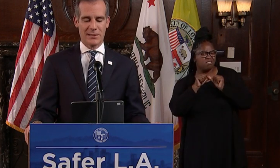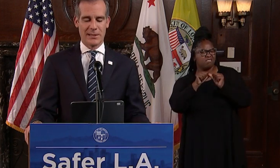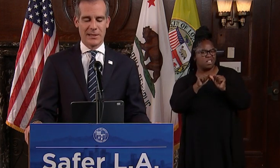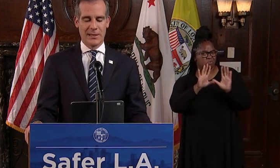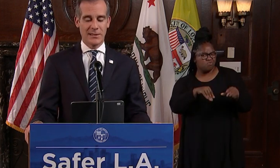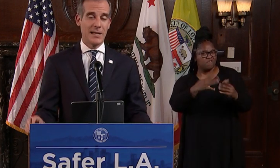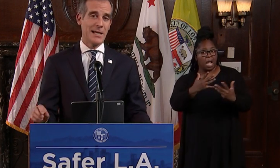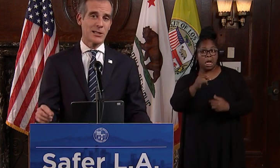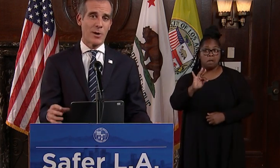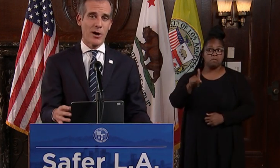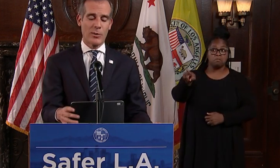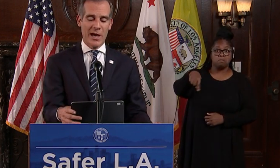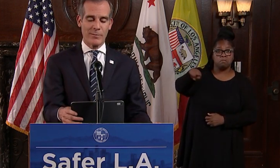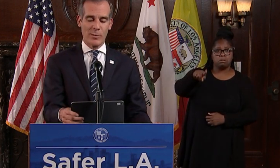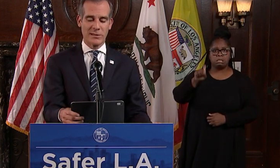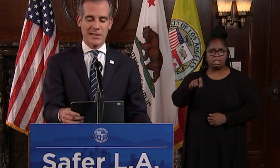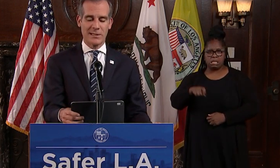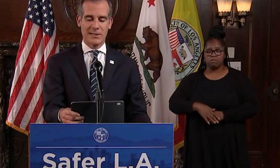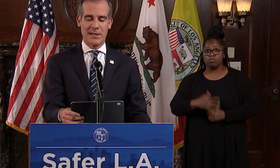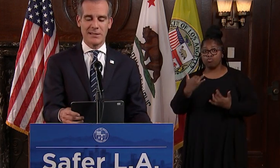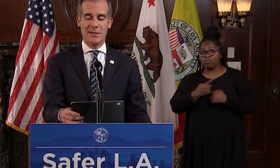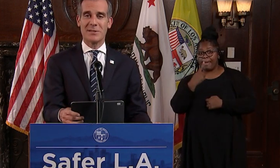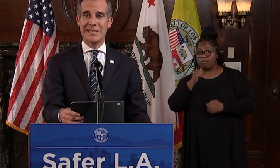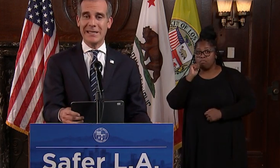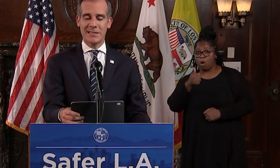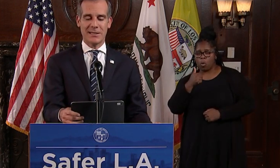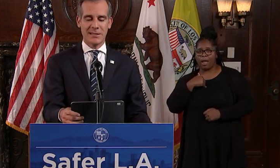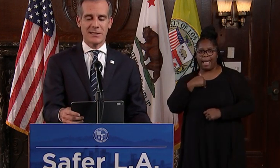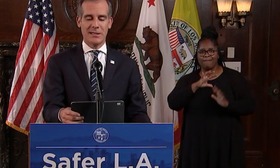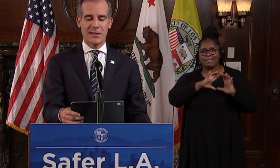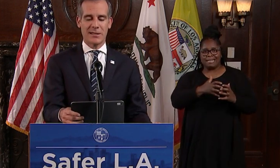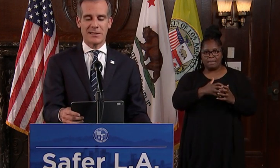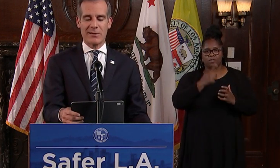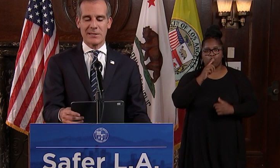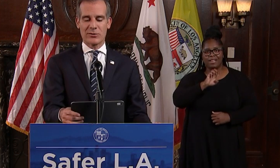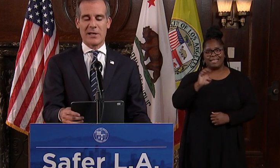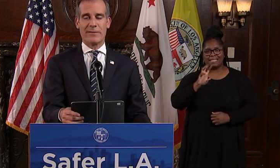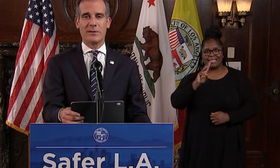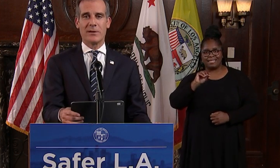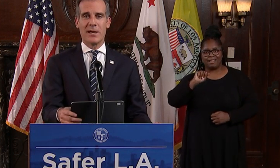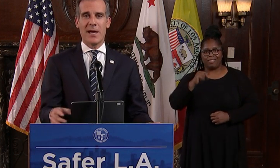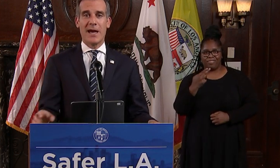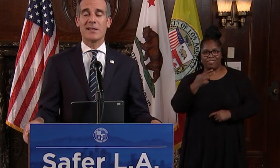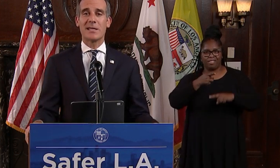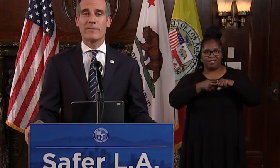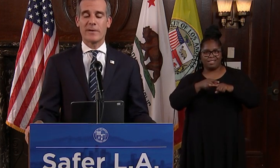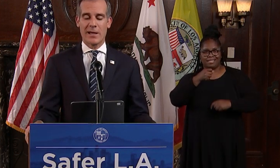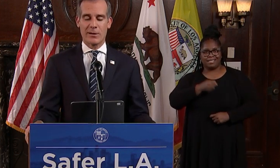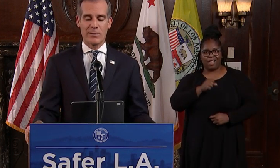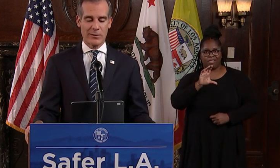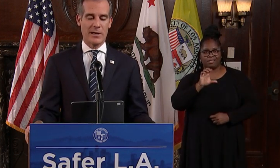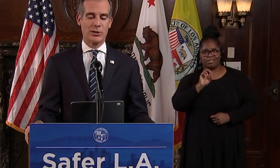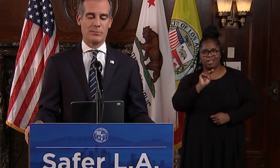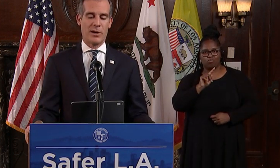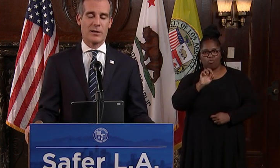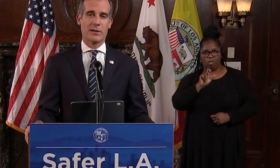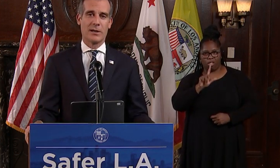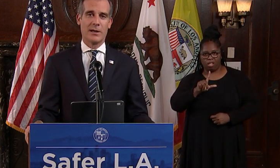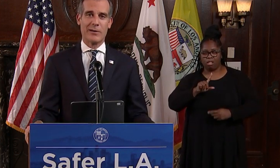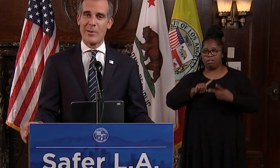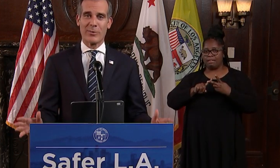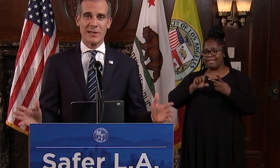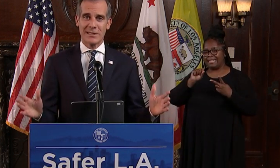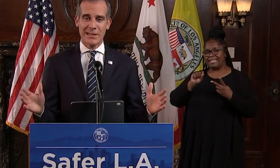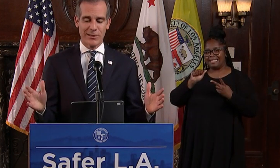greatest. Today and tomorrow, we have mobile testing teams at East 60th and South Central Avenue and at San Fernando Recreation Park.